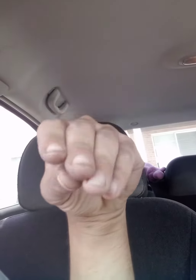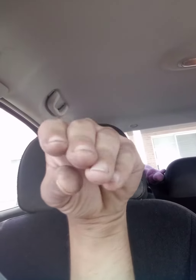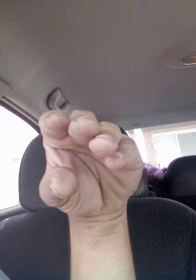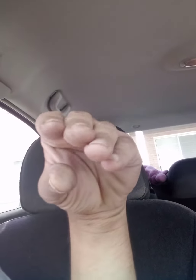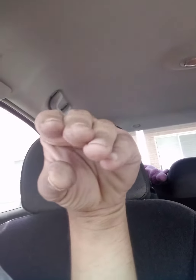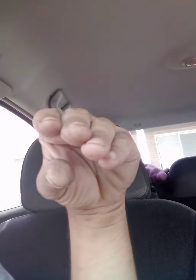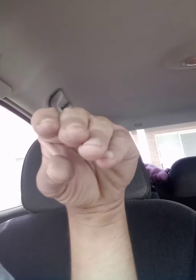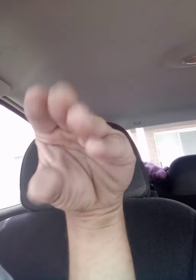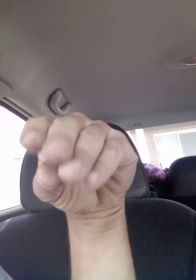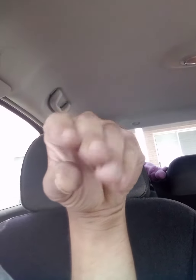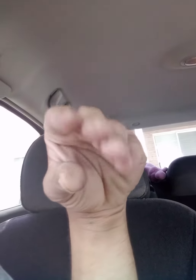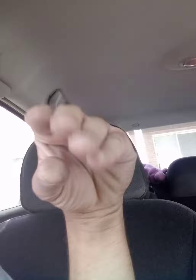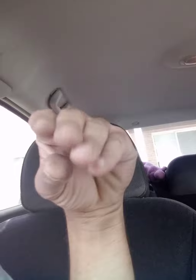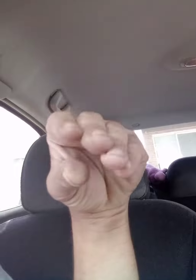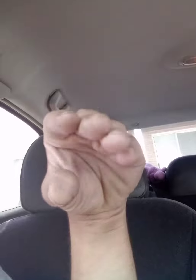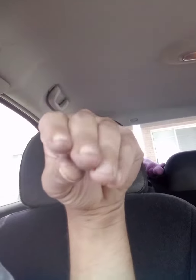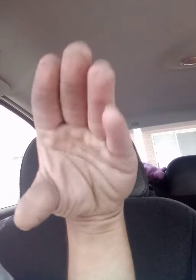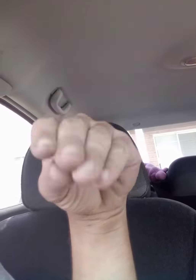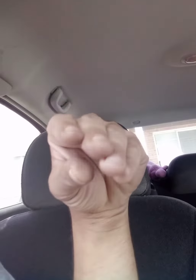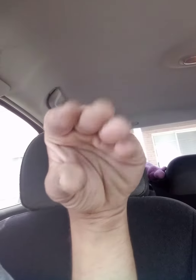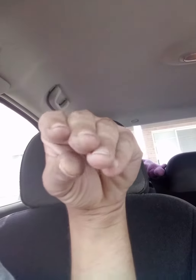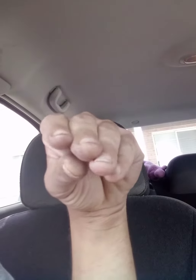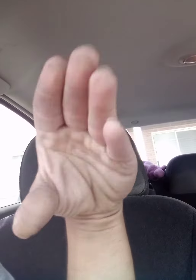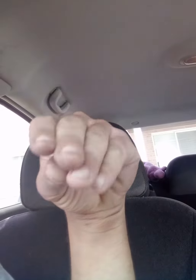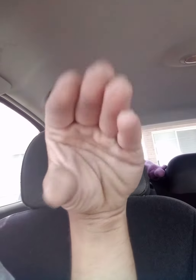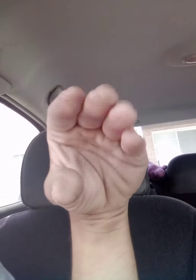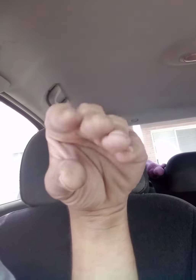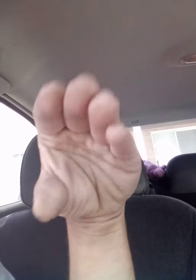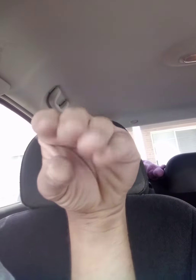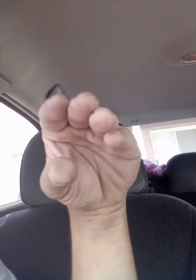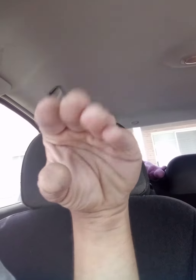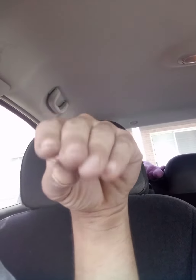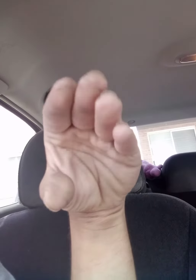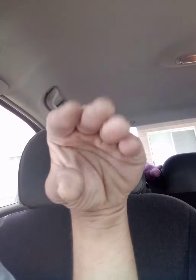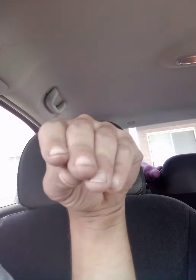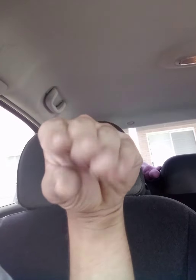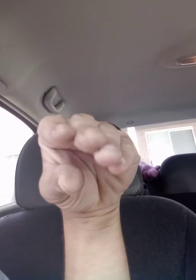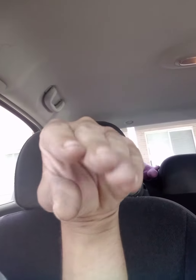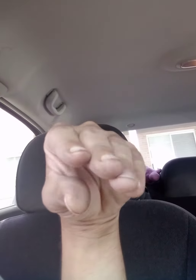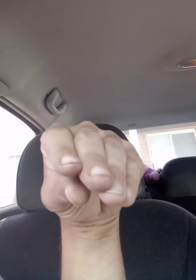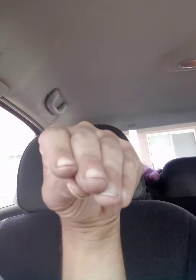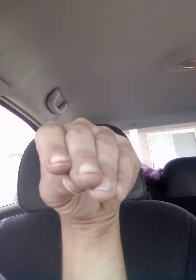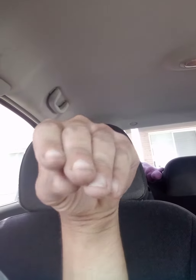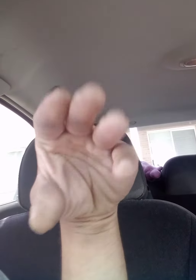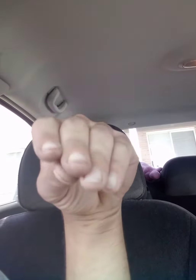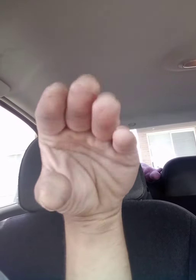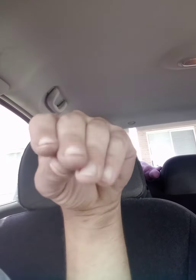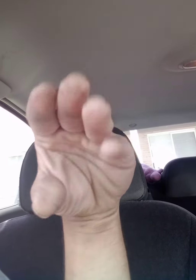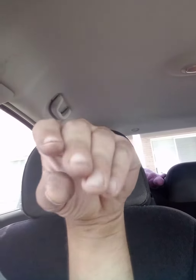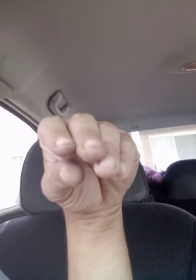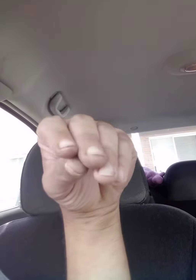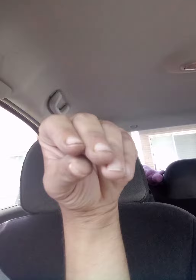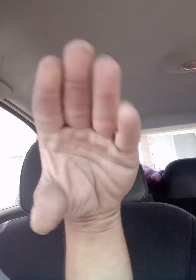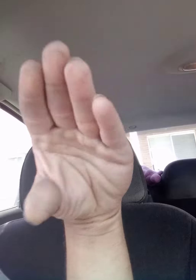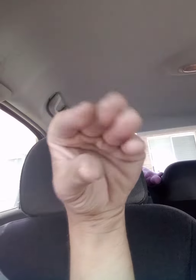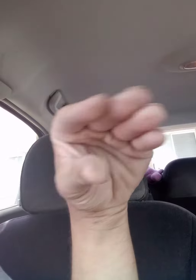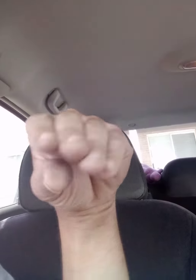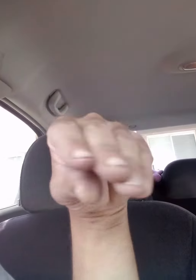for at least the next few weeks maybe uh maybe sooner than that y'all so uh just bear with us please y'all we sorry for any type of